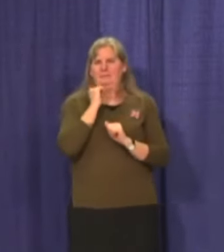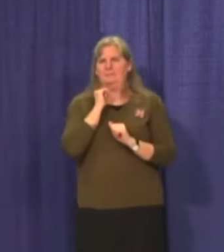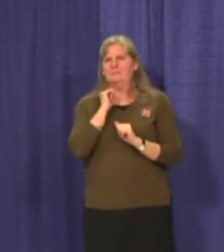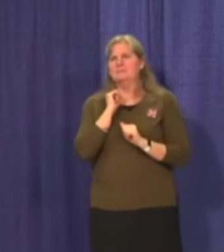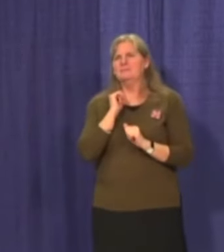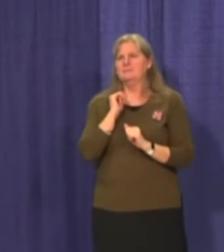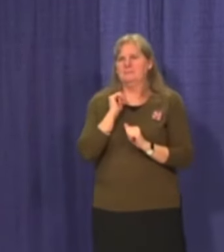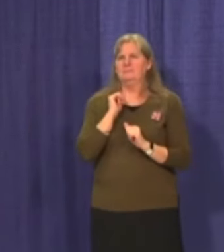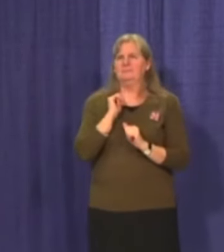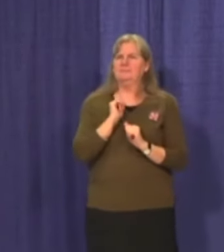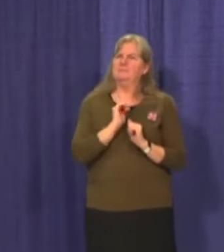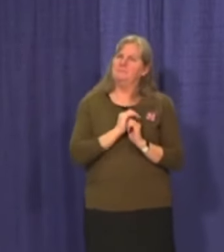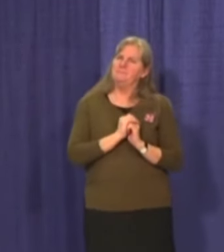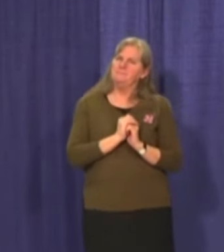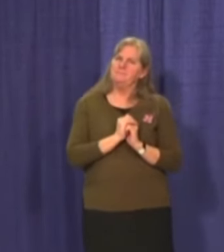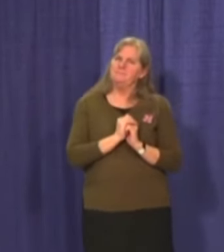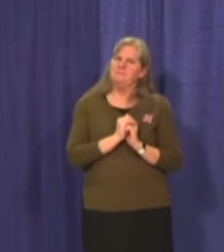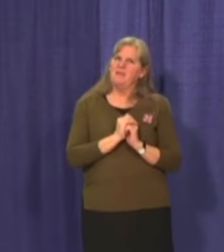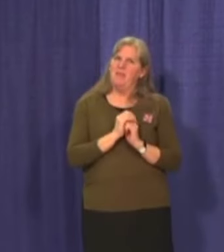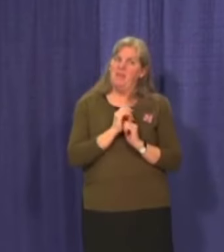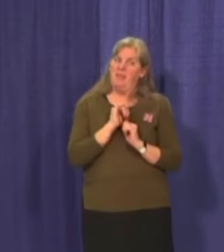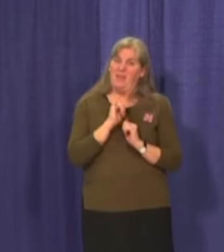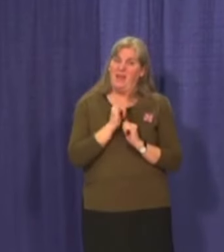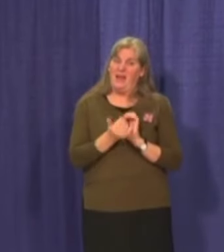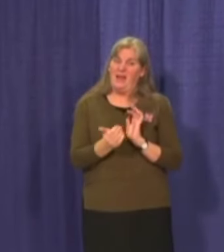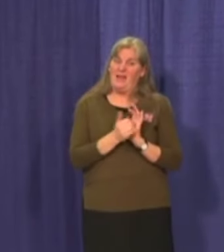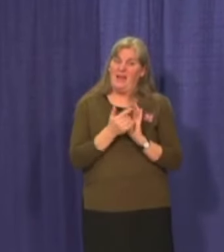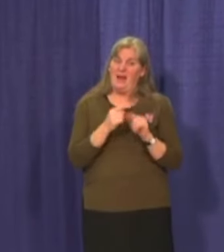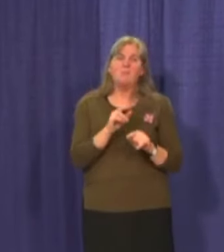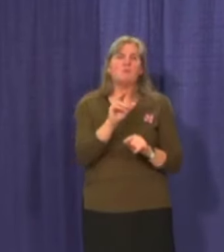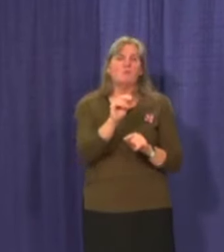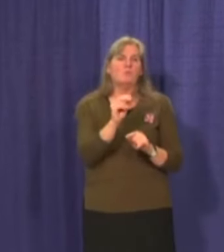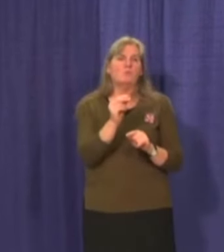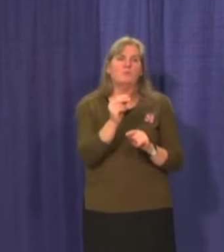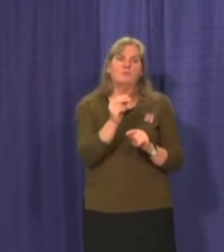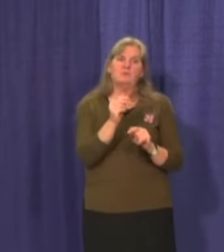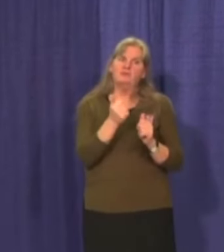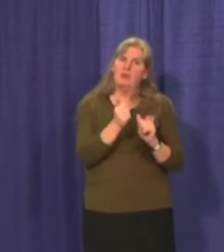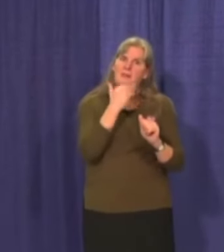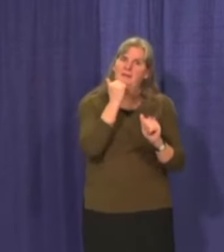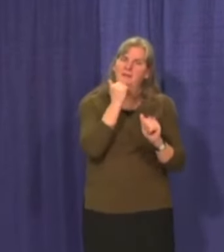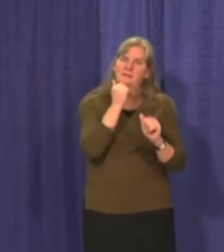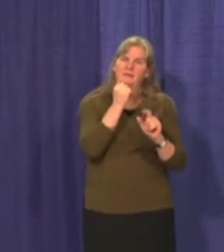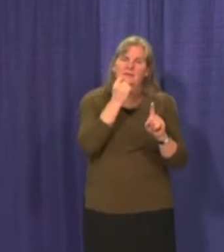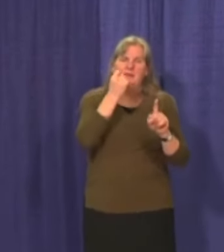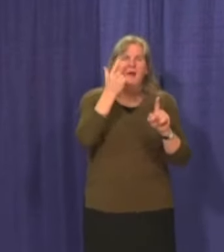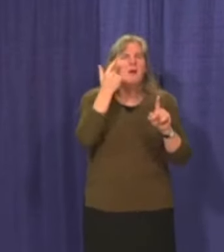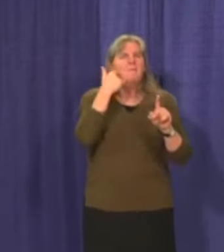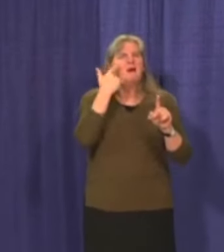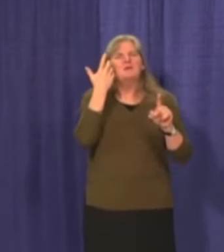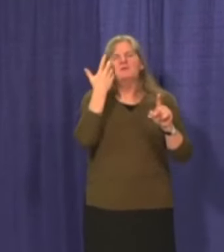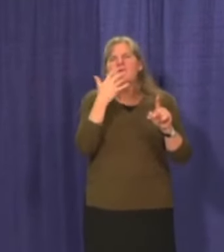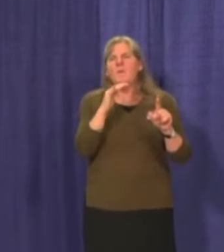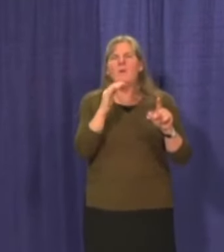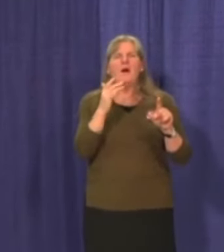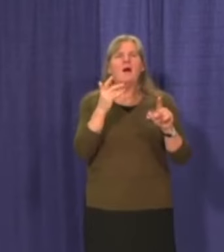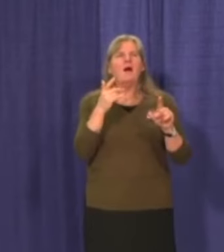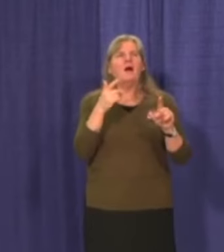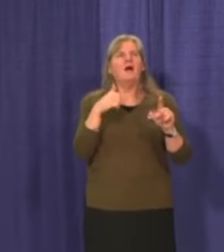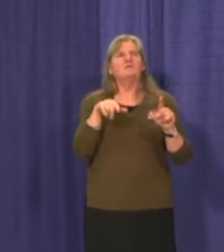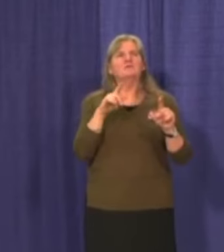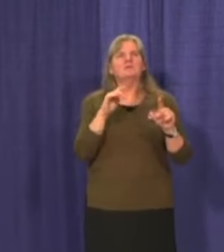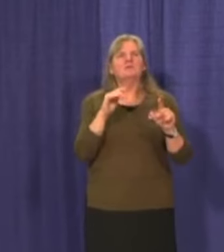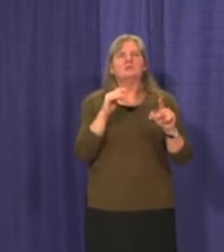make sure that that never happens again. But at the same time, what we don't want to do is